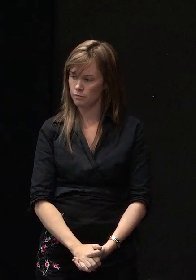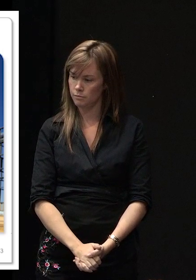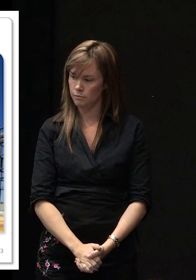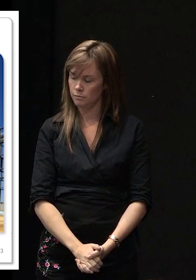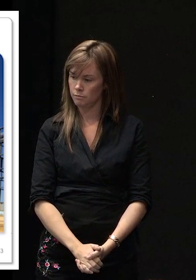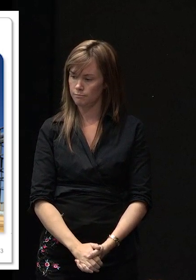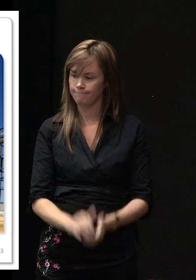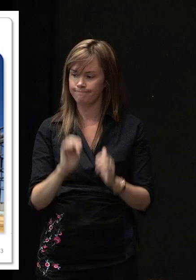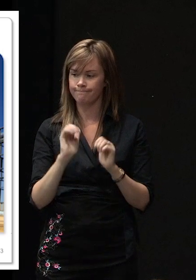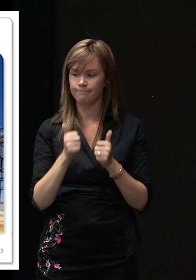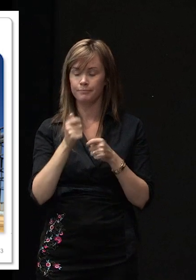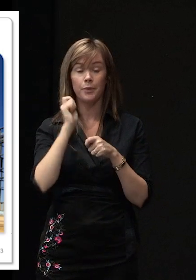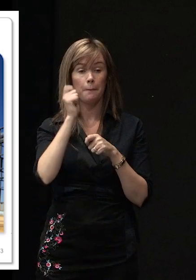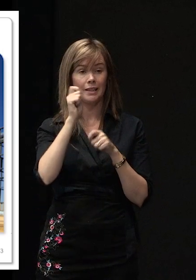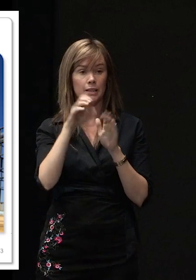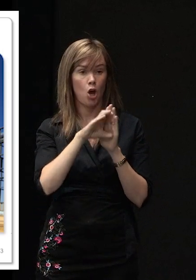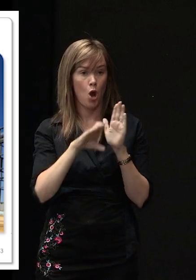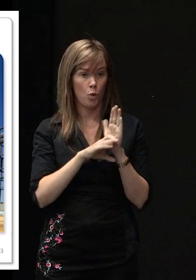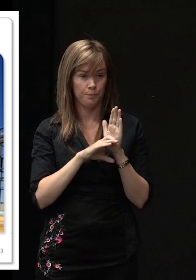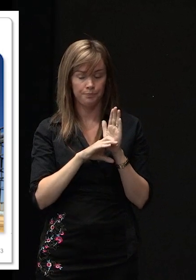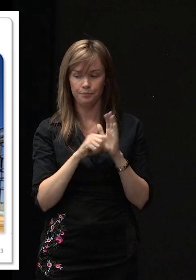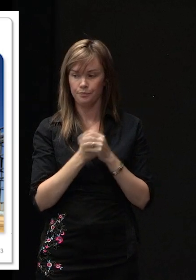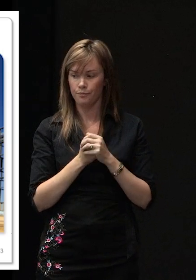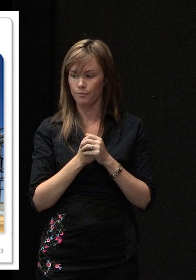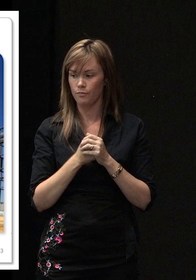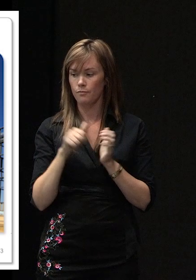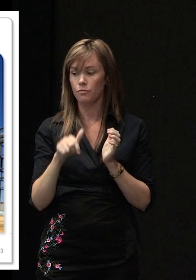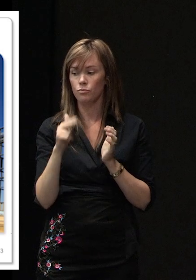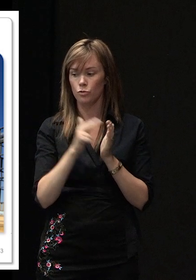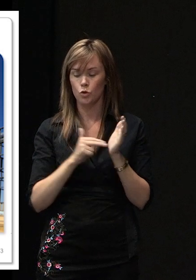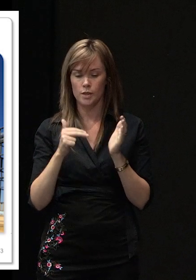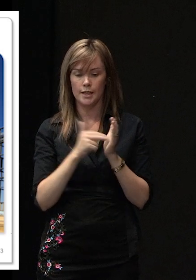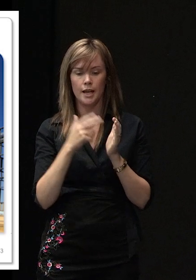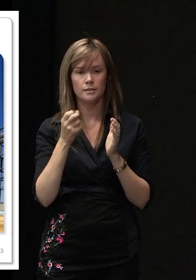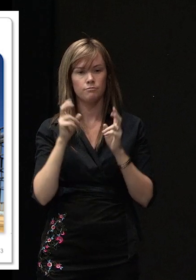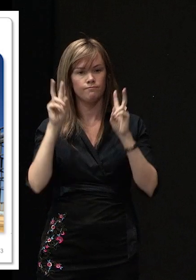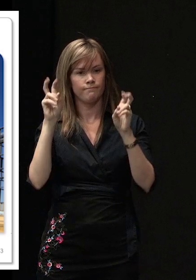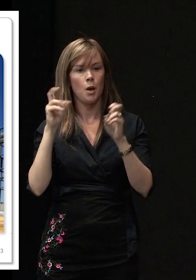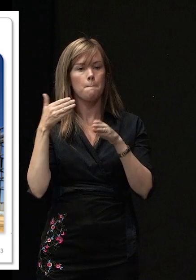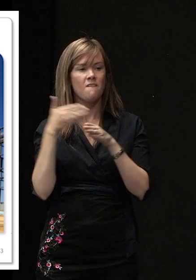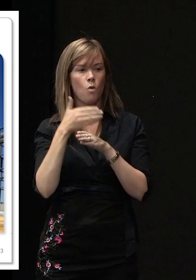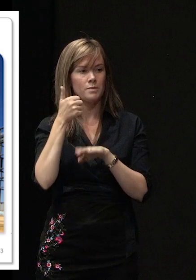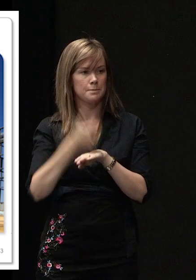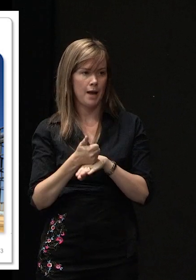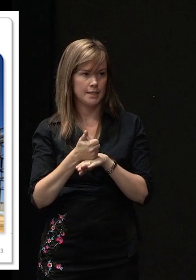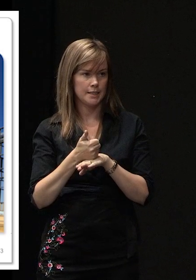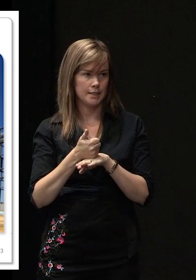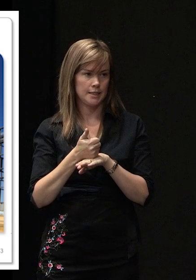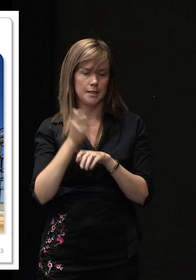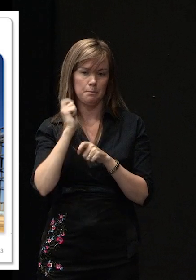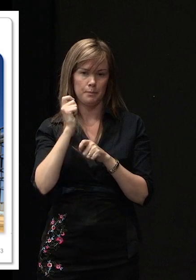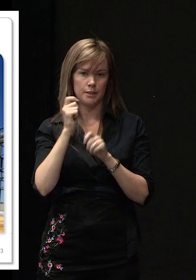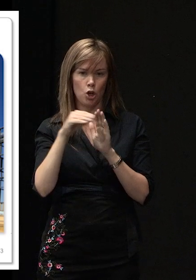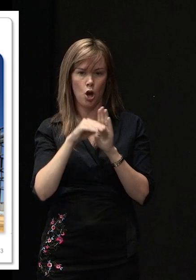Right, the building code. New Zealand has a performance-based building code and it sets the